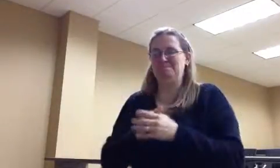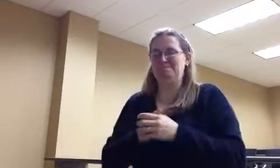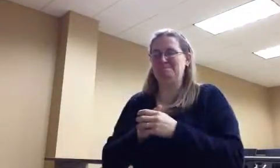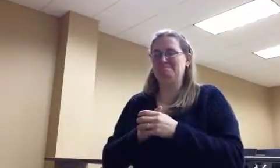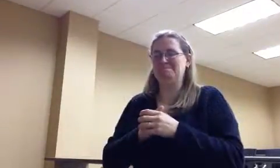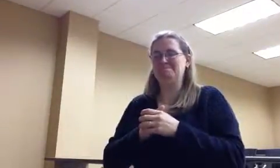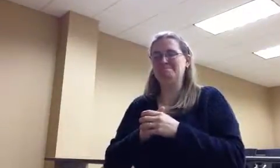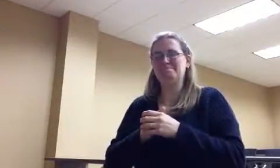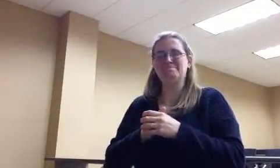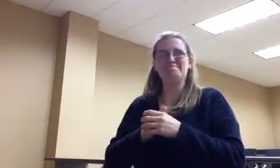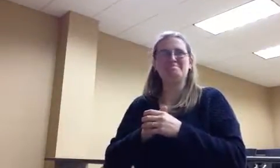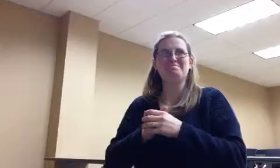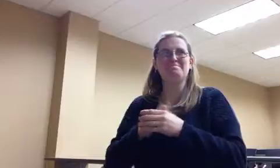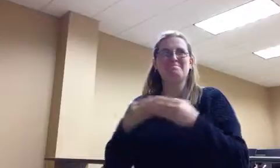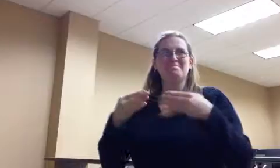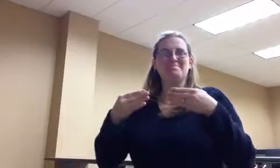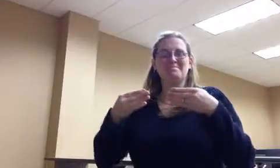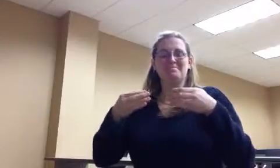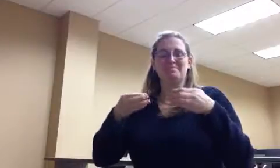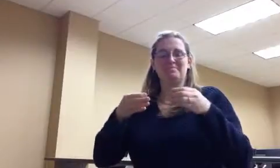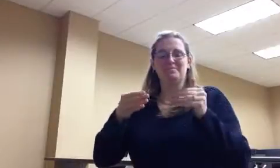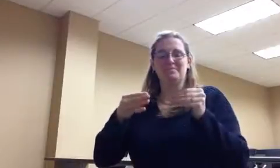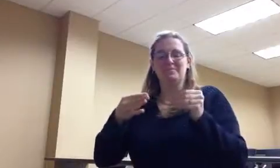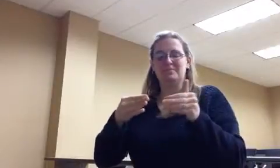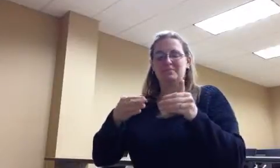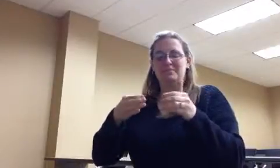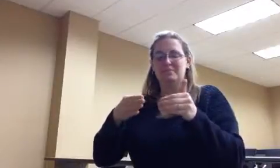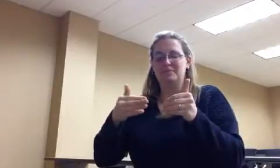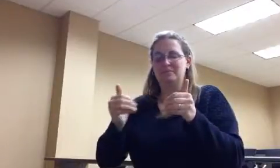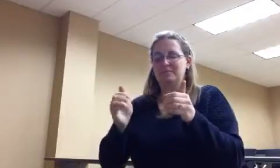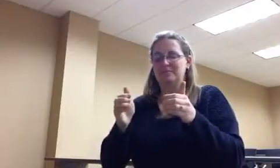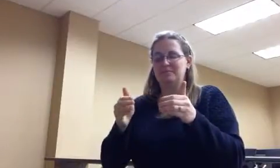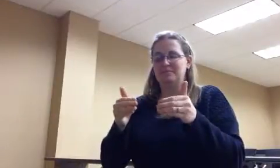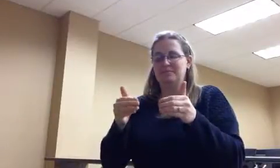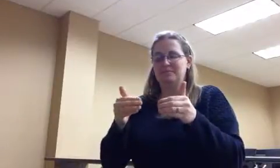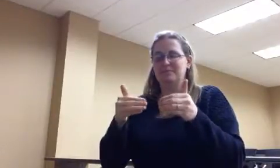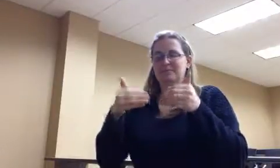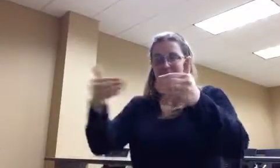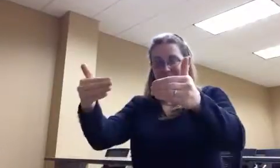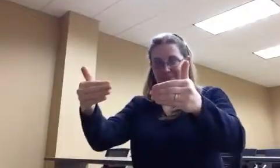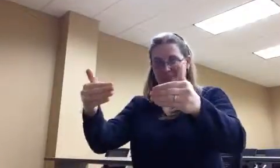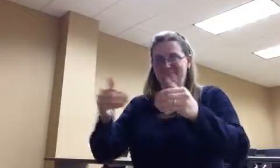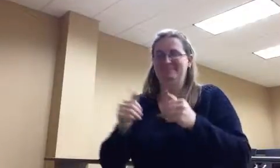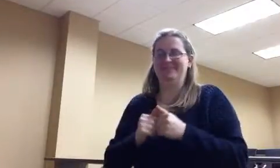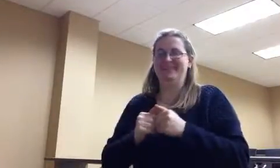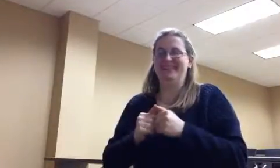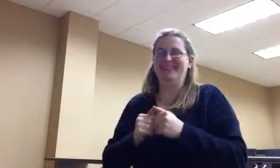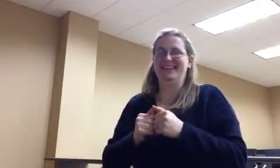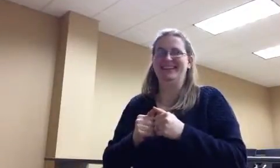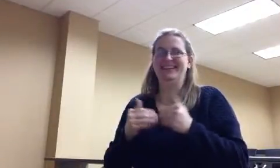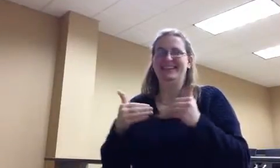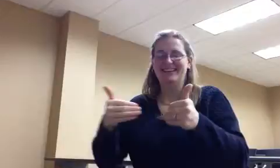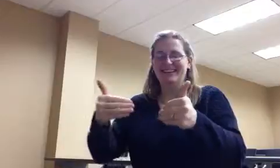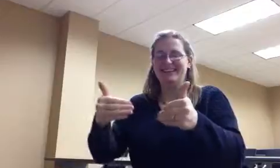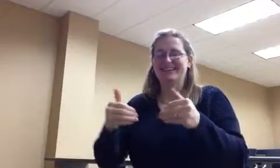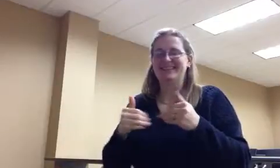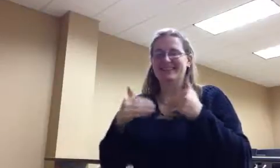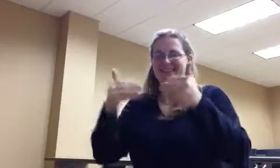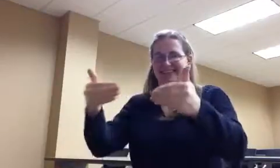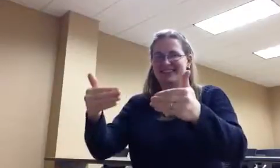Like, bend. Bend. Bend. Yeah. Yep. You can sum up or sum them up. writing in the